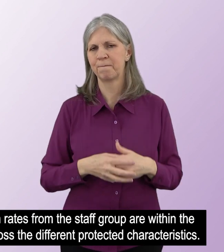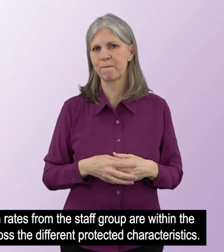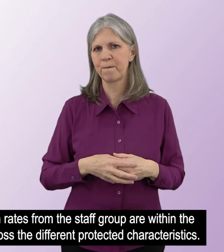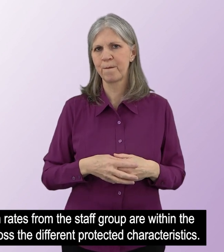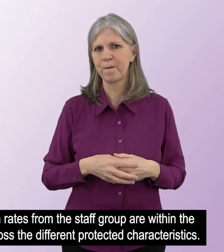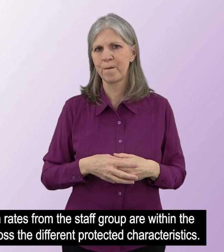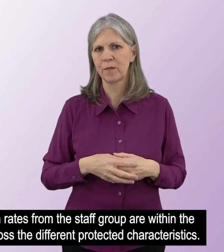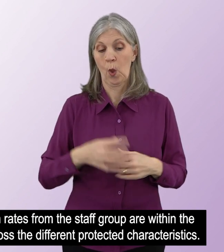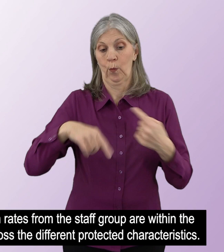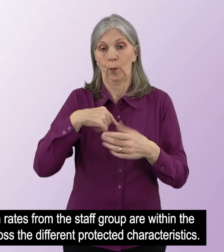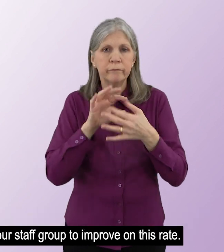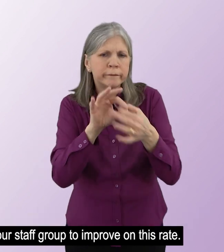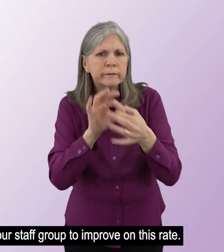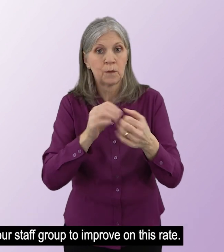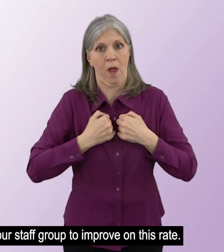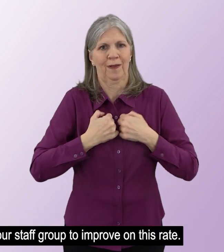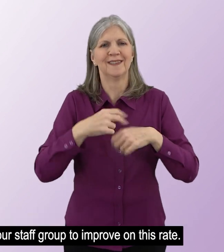across the different protected characteristics.